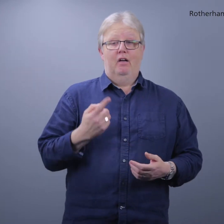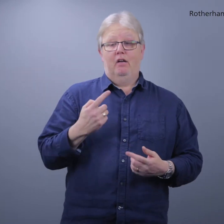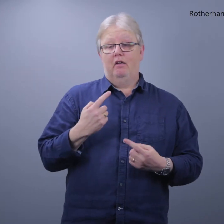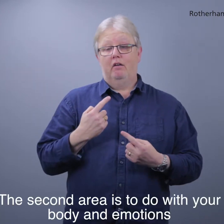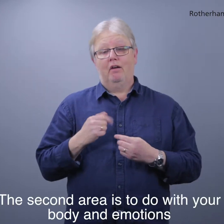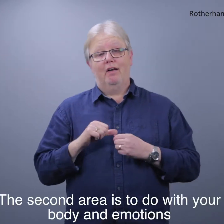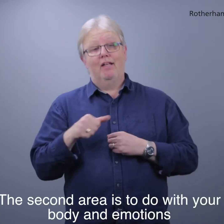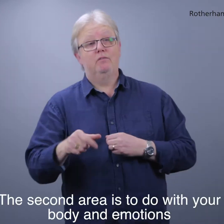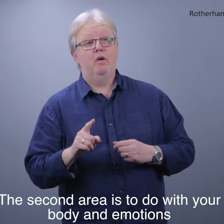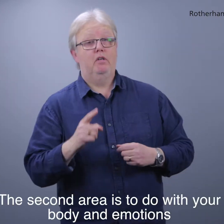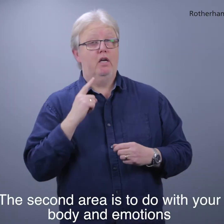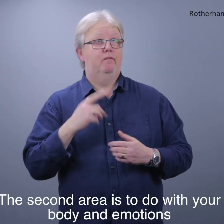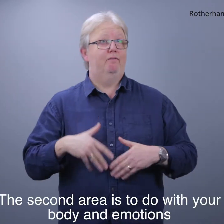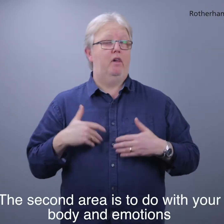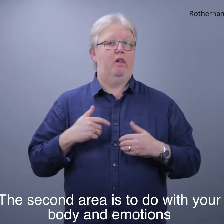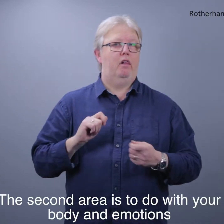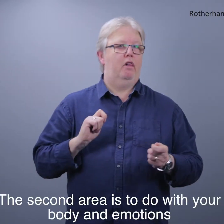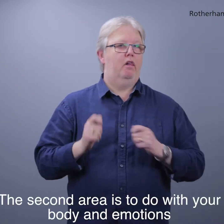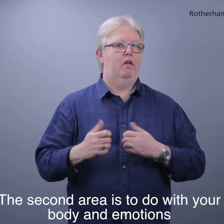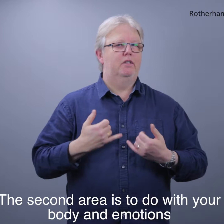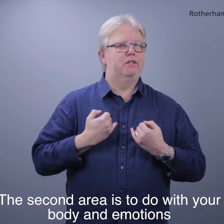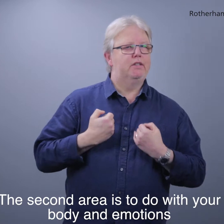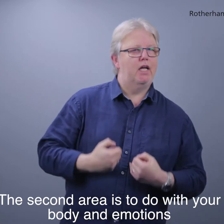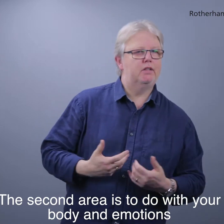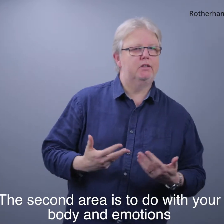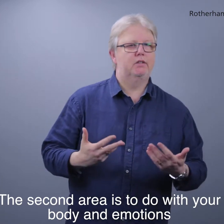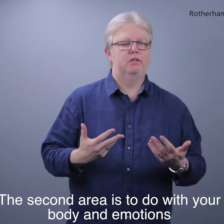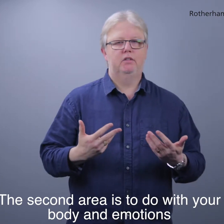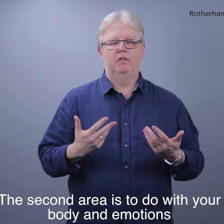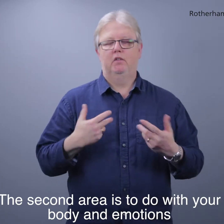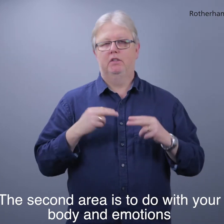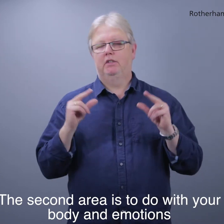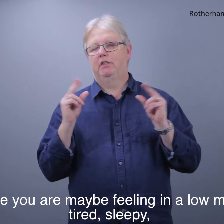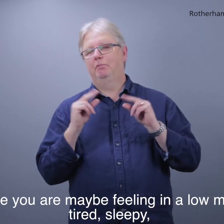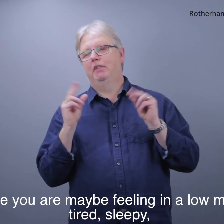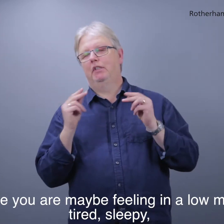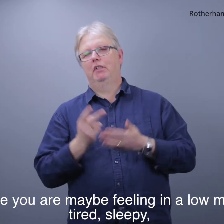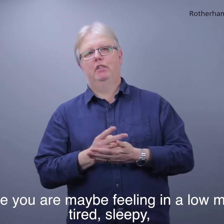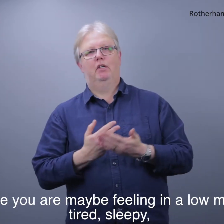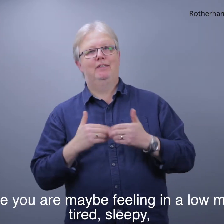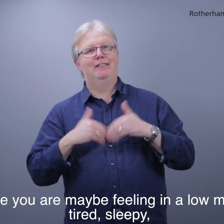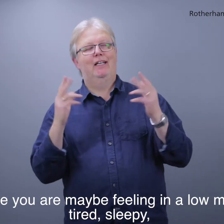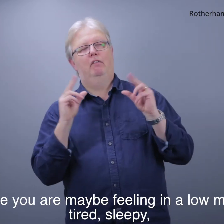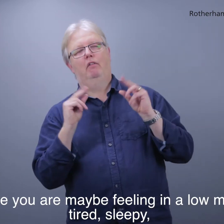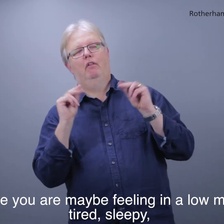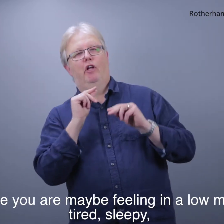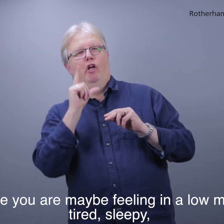The second area is to do with your body and emotions, where you may be feeling in a low mood,